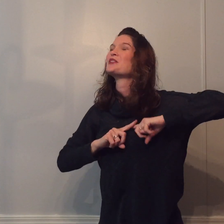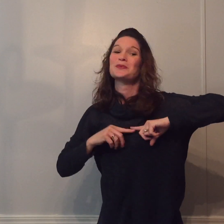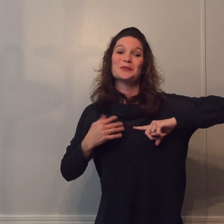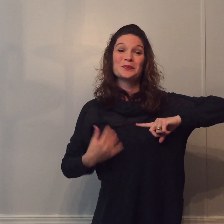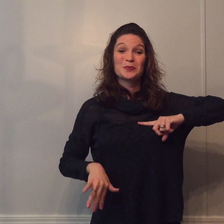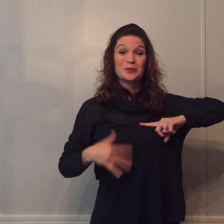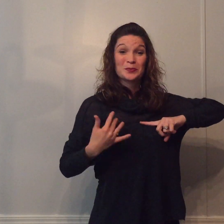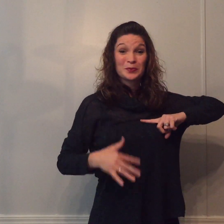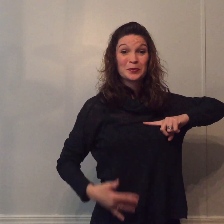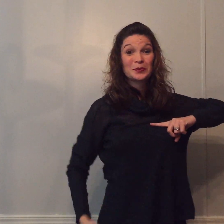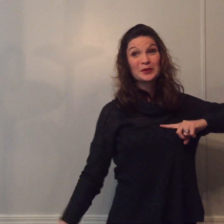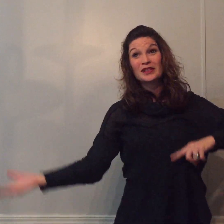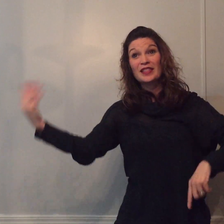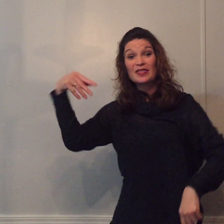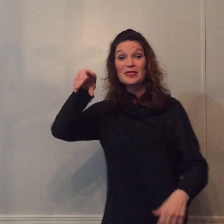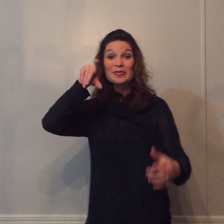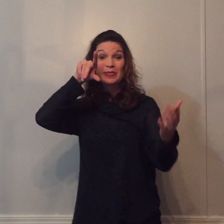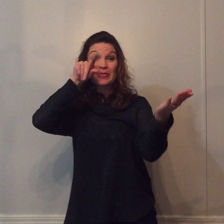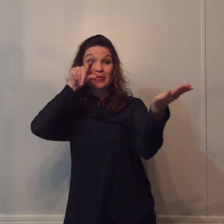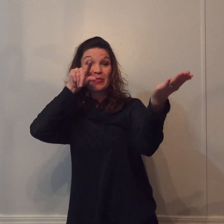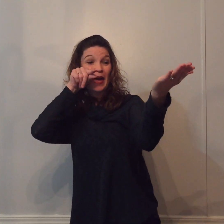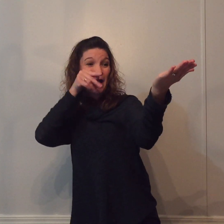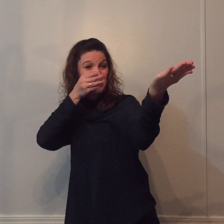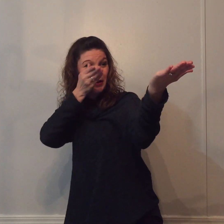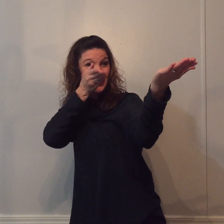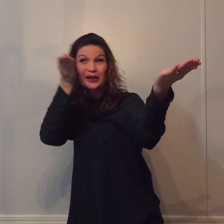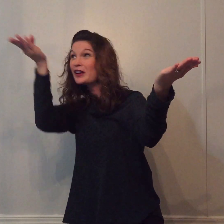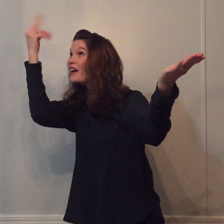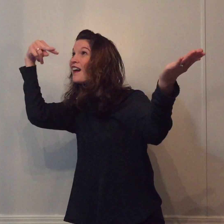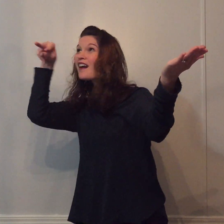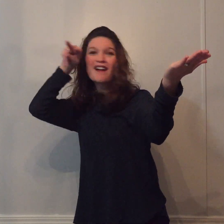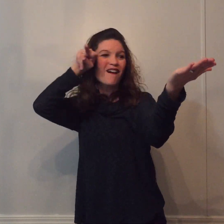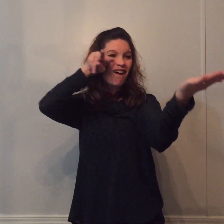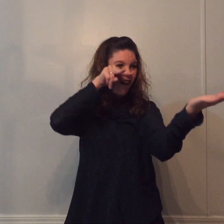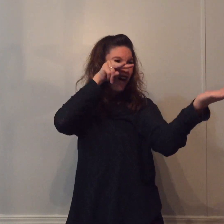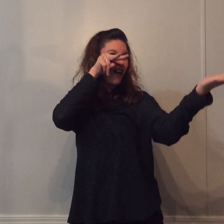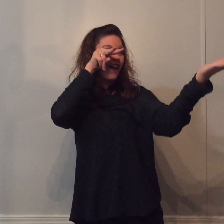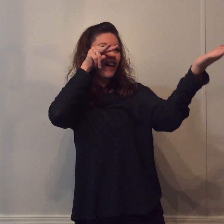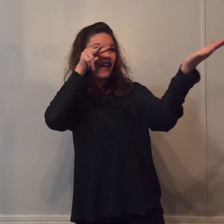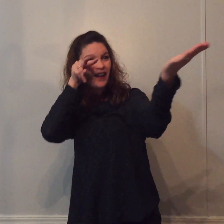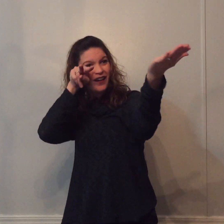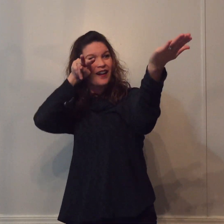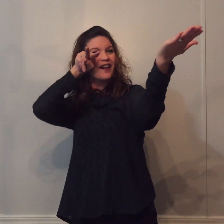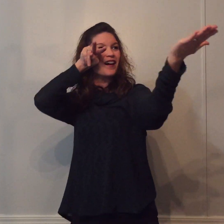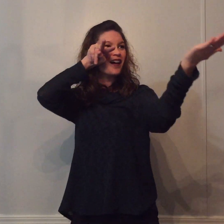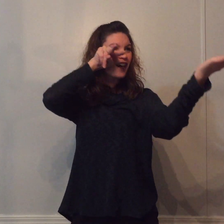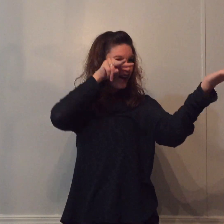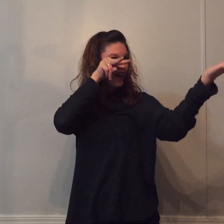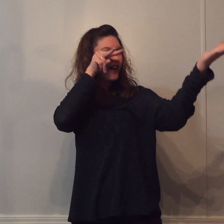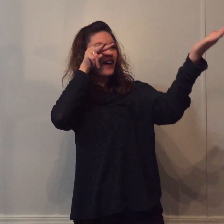Well, his eyes were on the barrel,